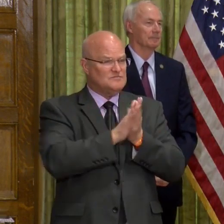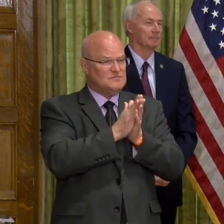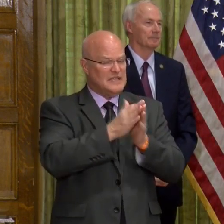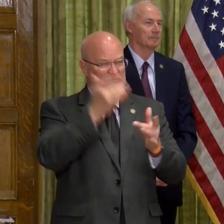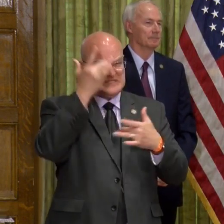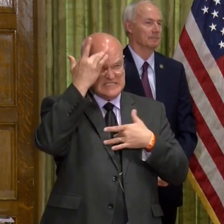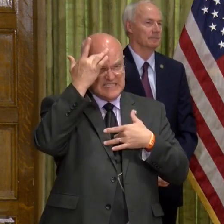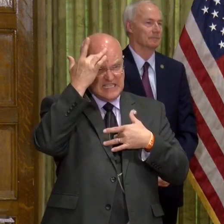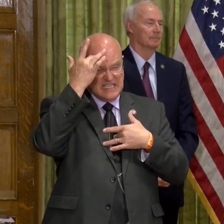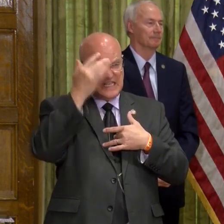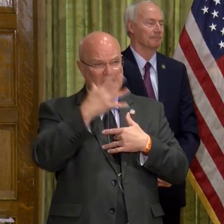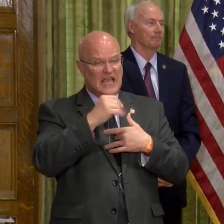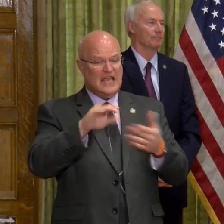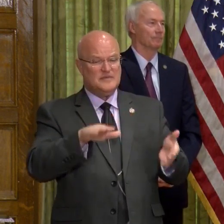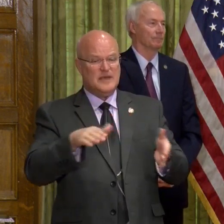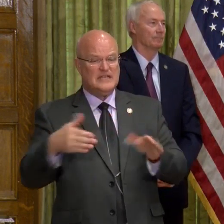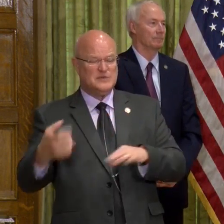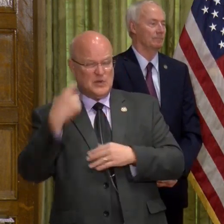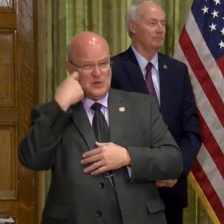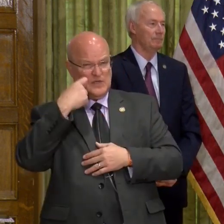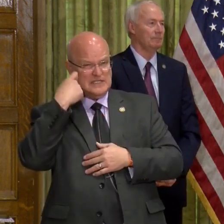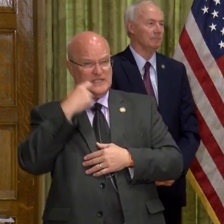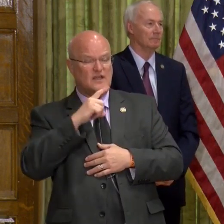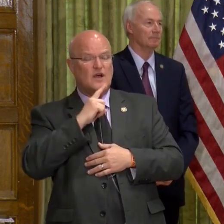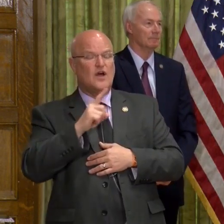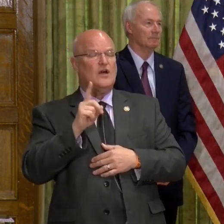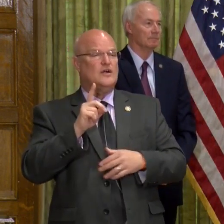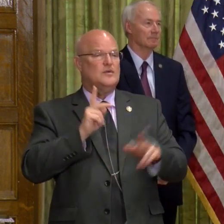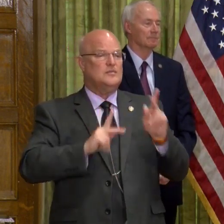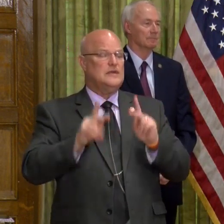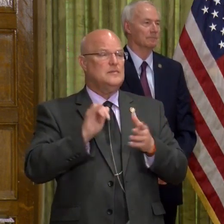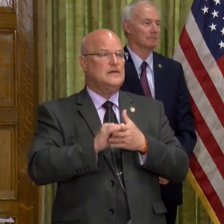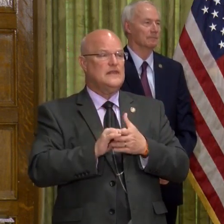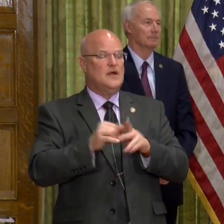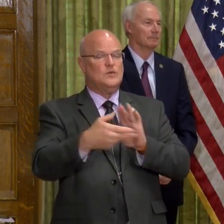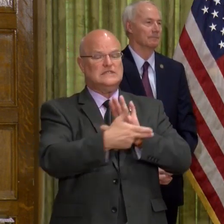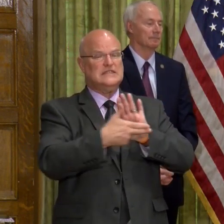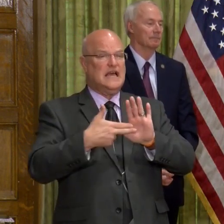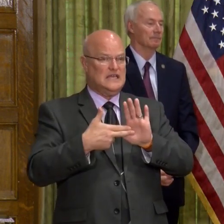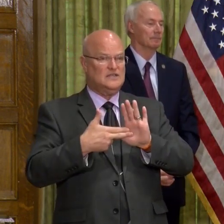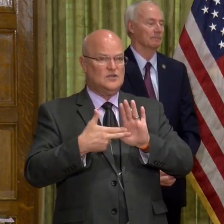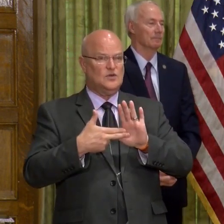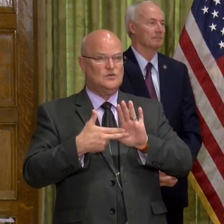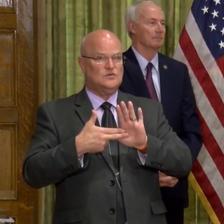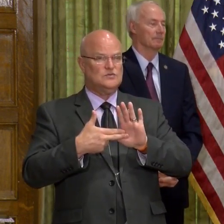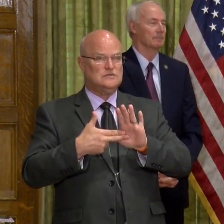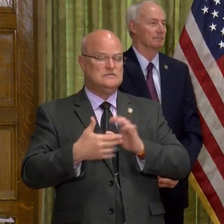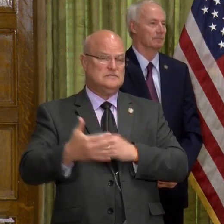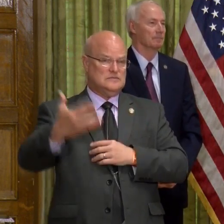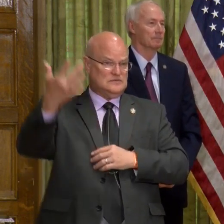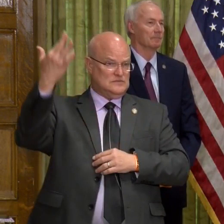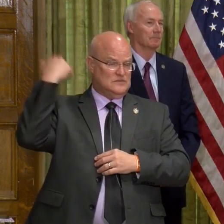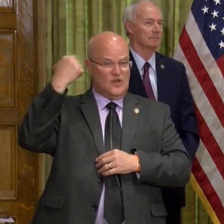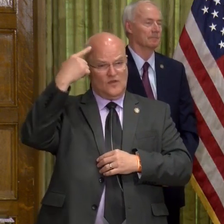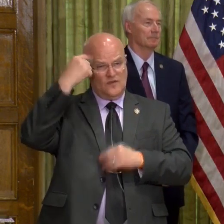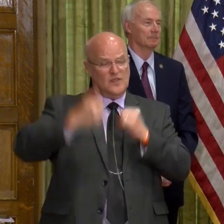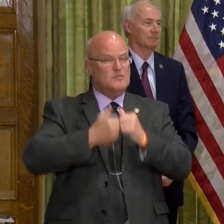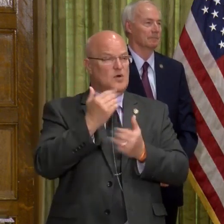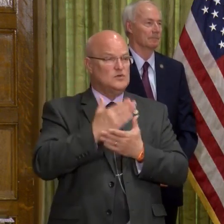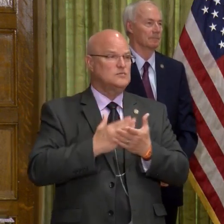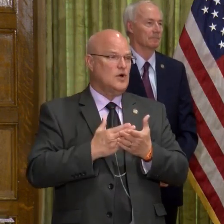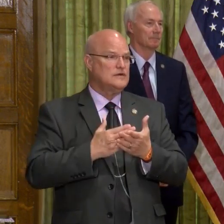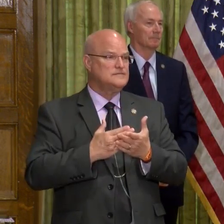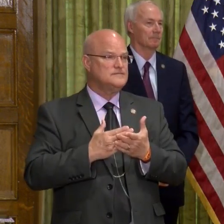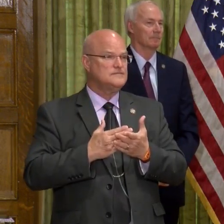and then passed away recently are ones who were diagnosed some time ago for the most part.